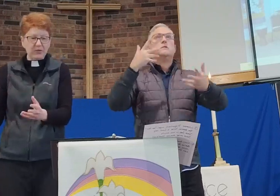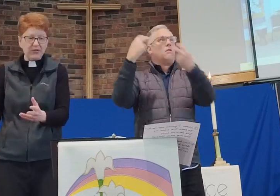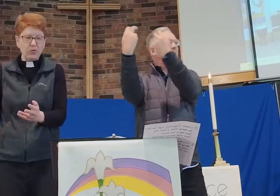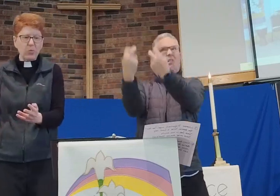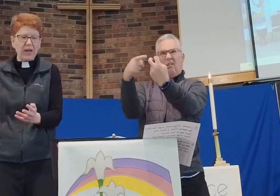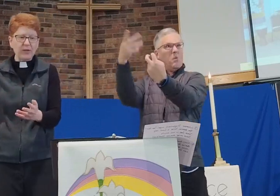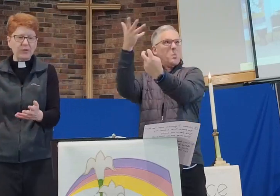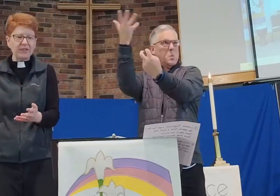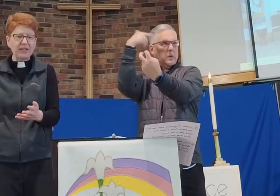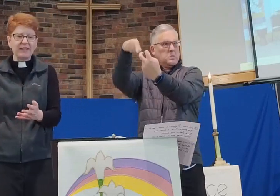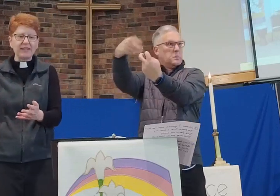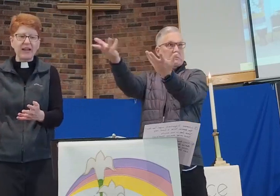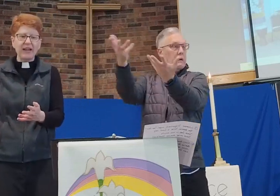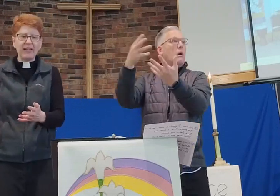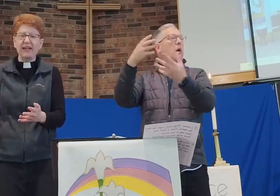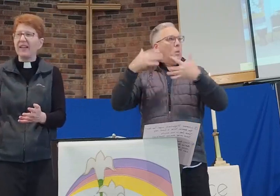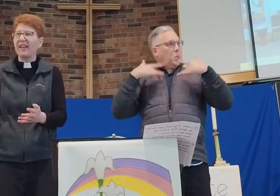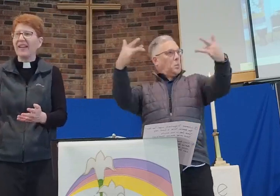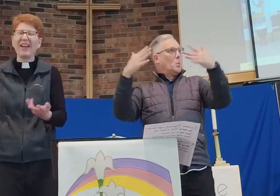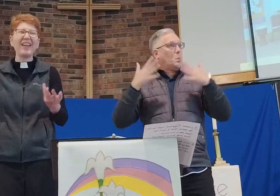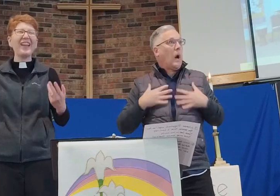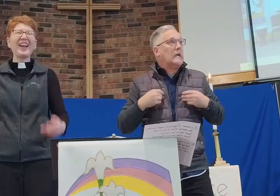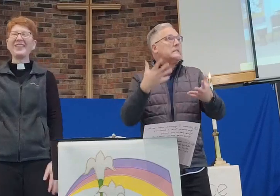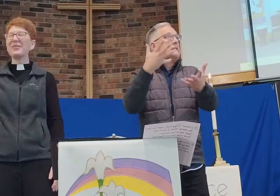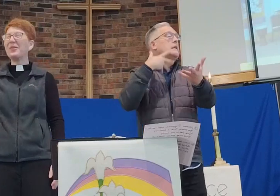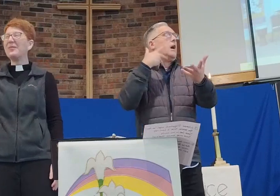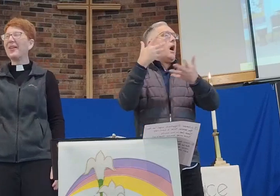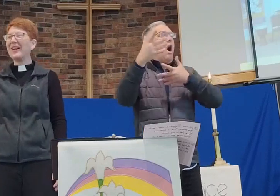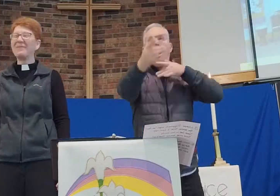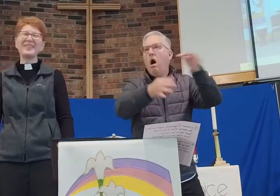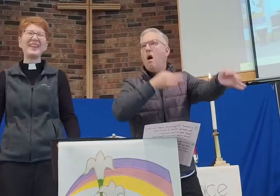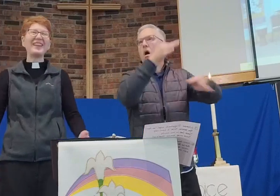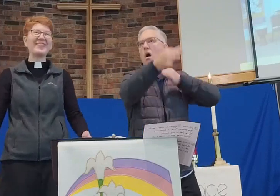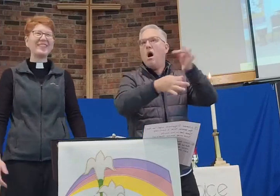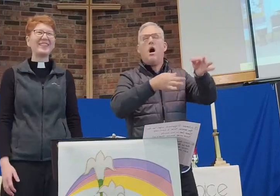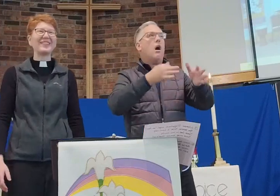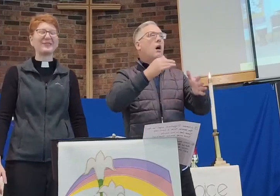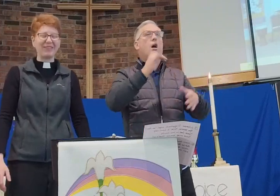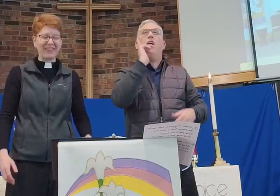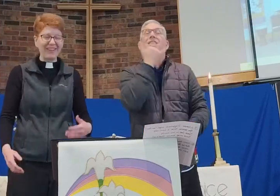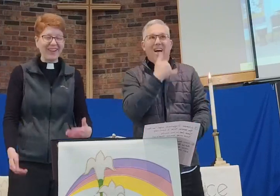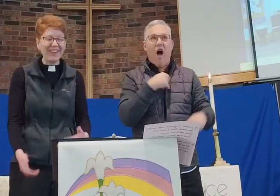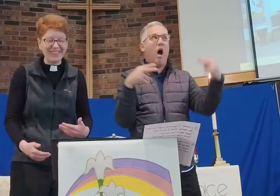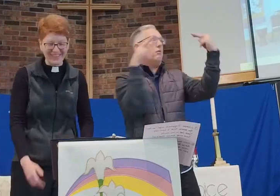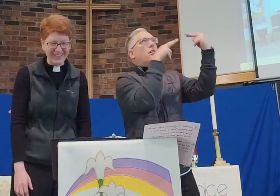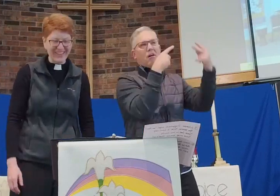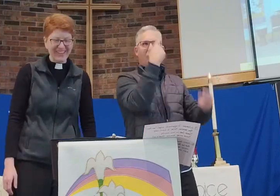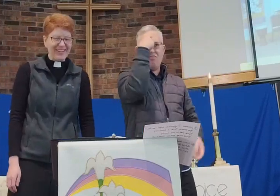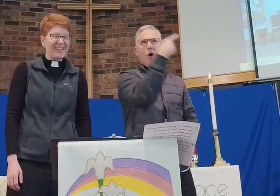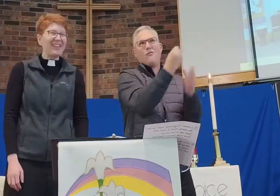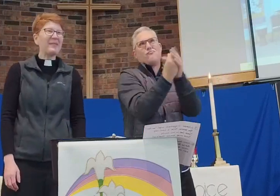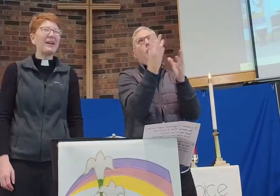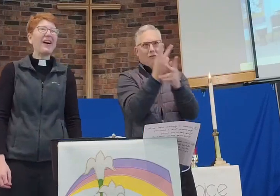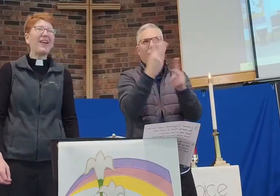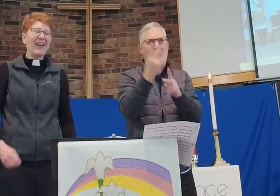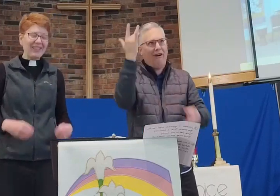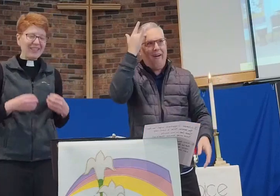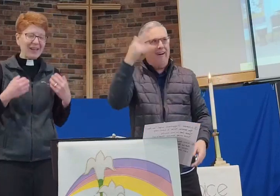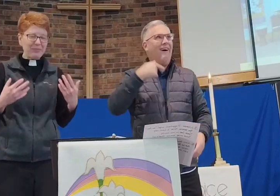dressed in white that were sitting inside. I told them how I had mistaken Jesus for the gardener and about how I leapt